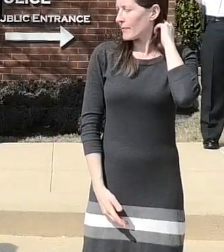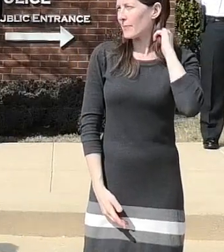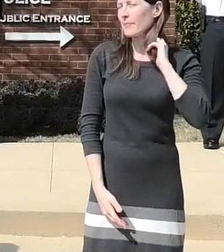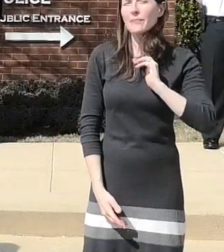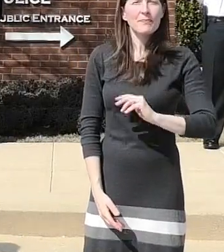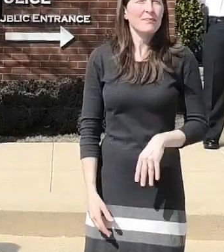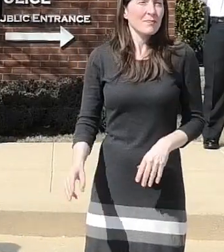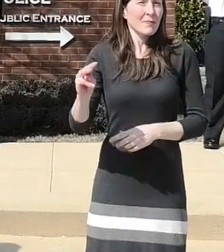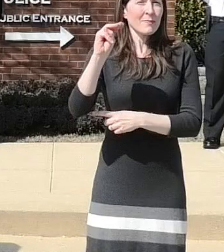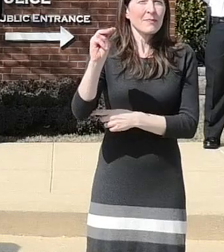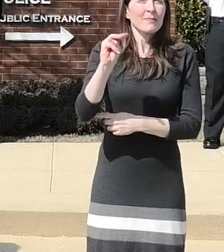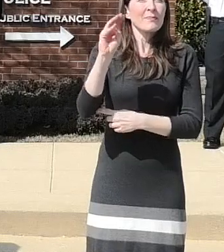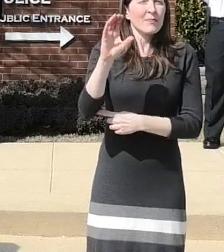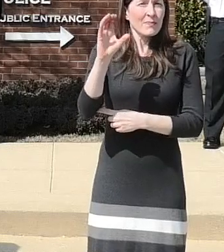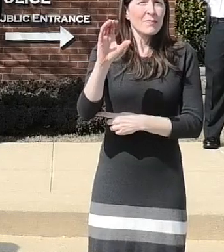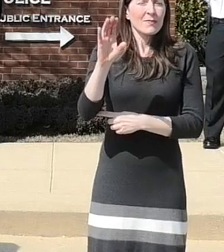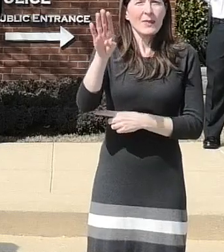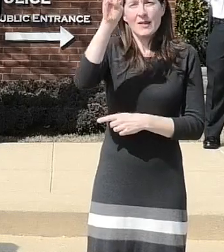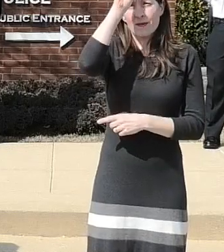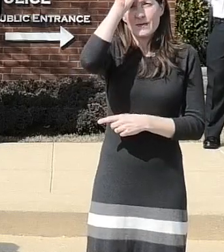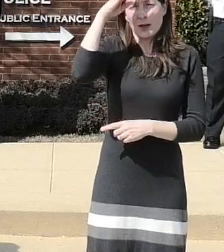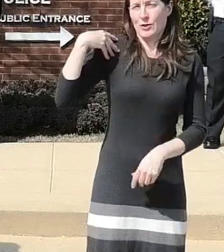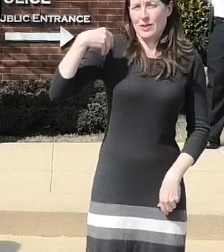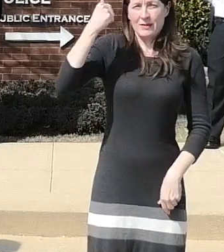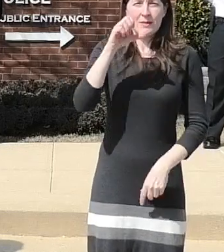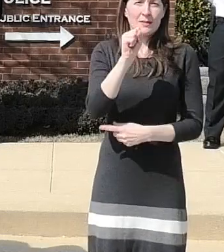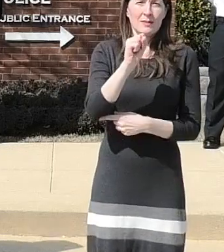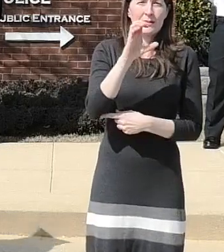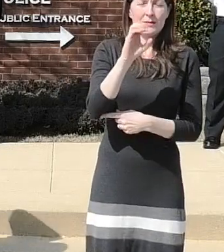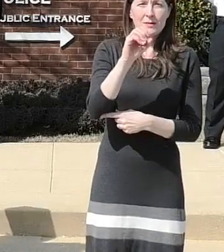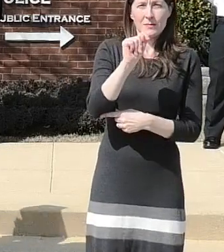montgomery county fire chief scott goldstein